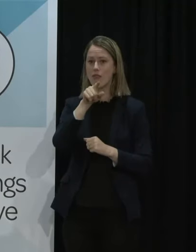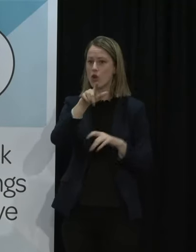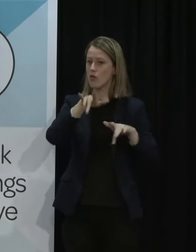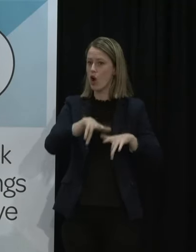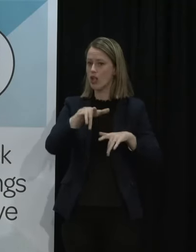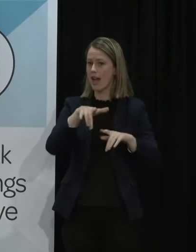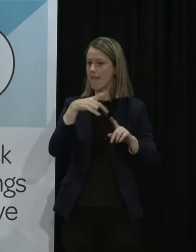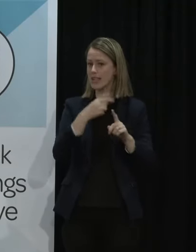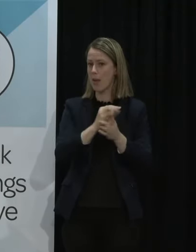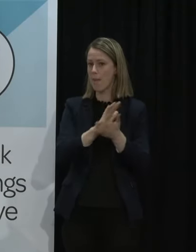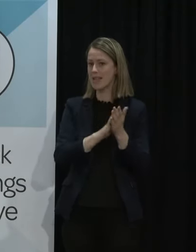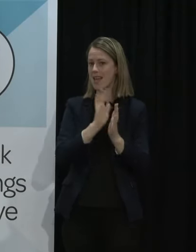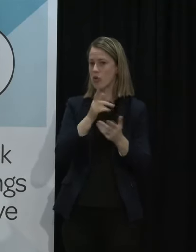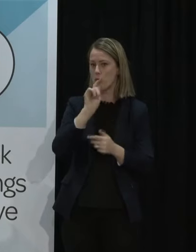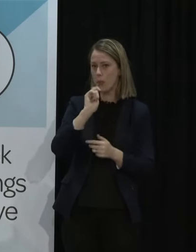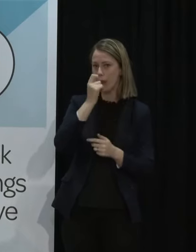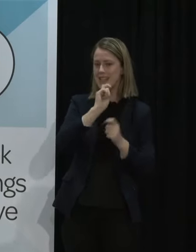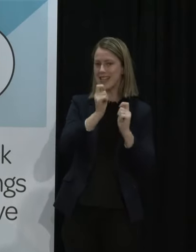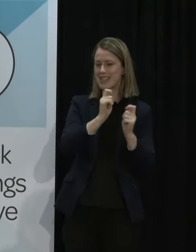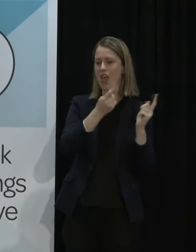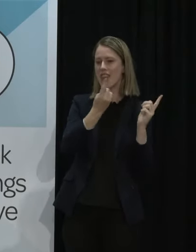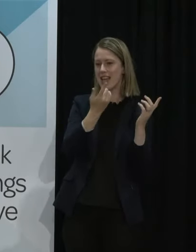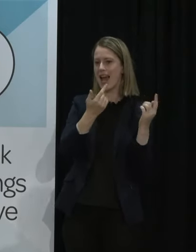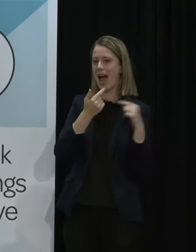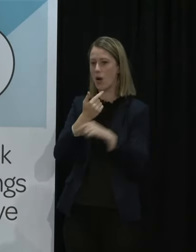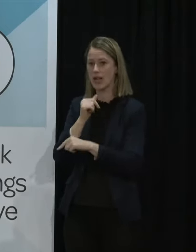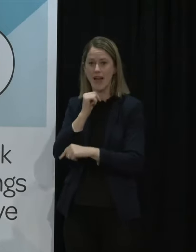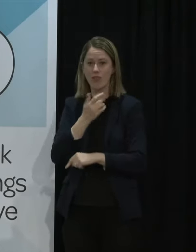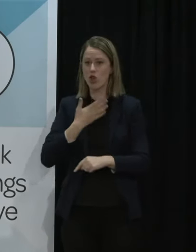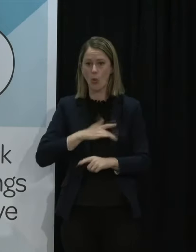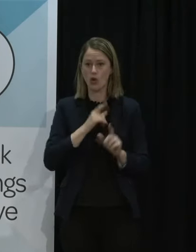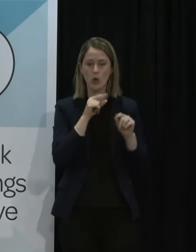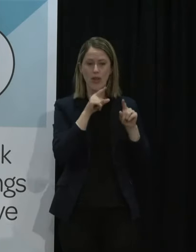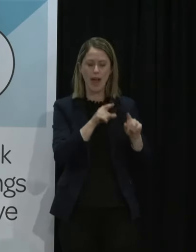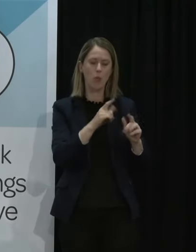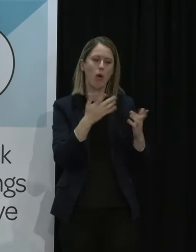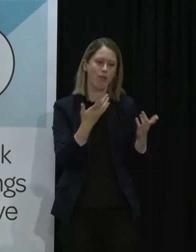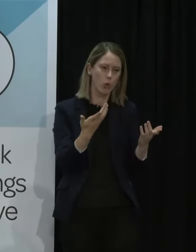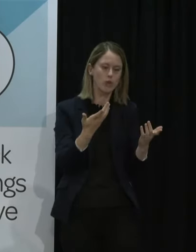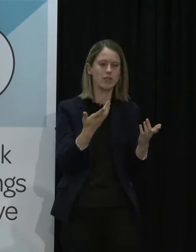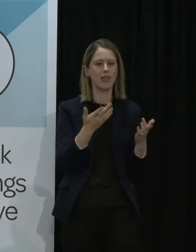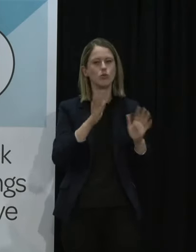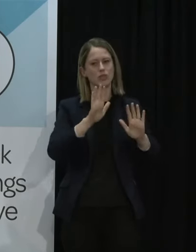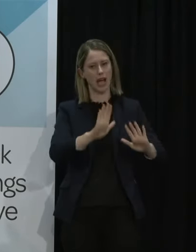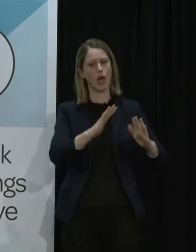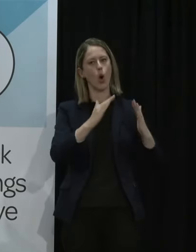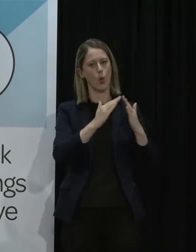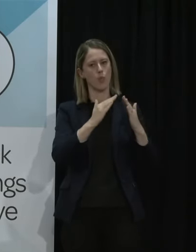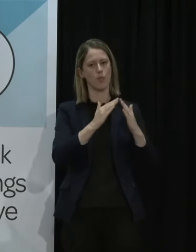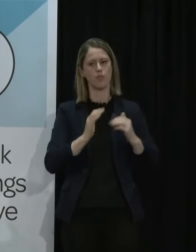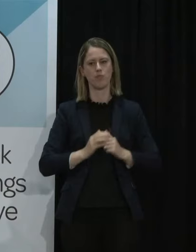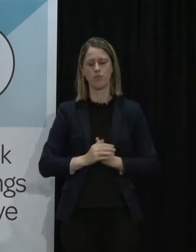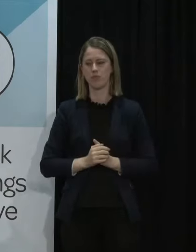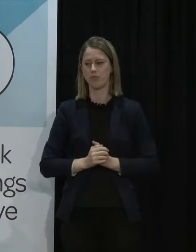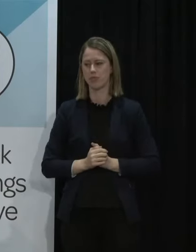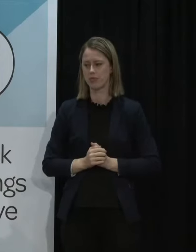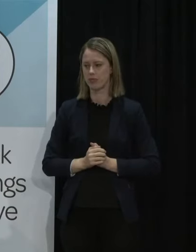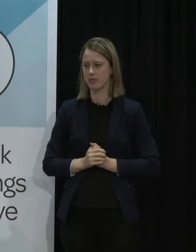to be tested if you don't want to do either of those things then of course we would ask you to stay where you are